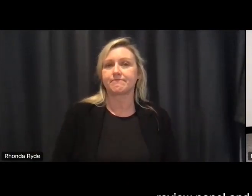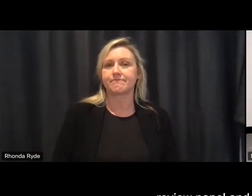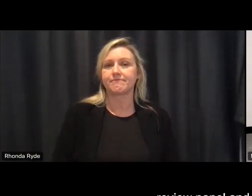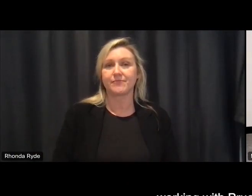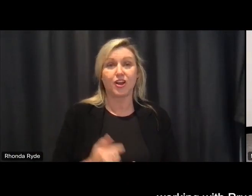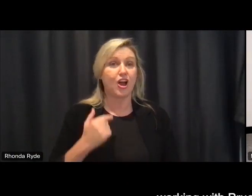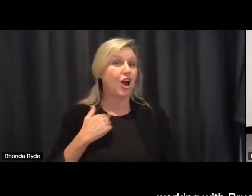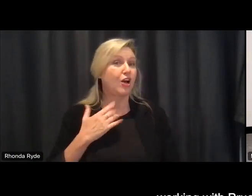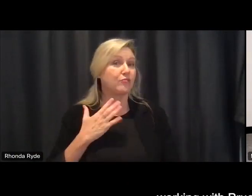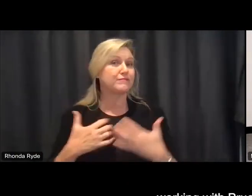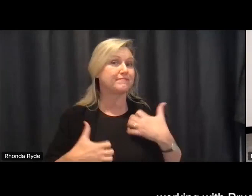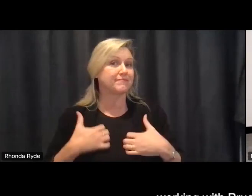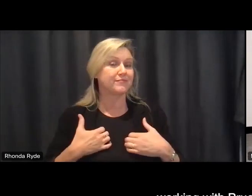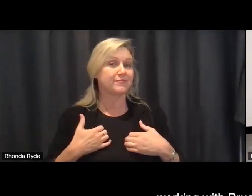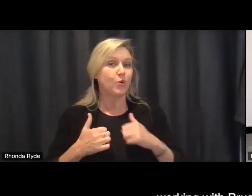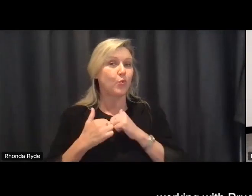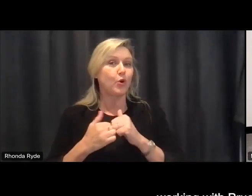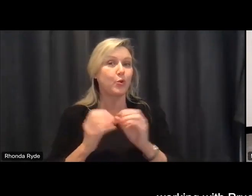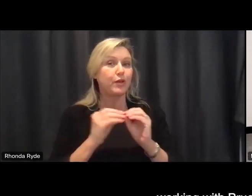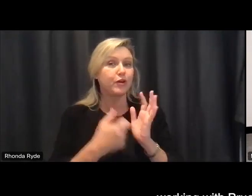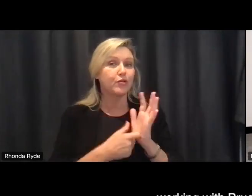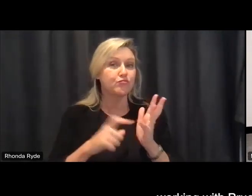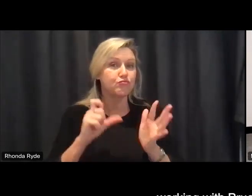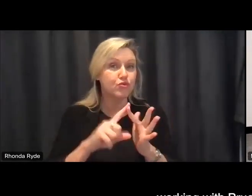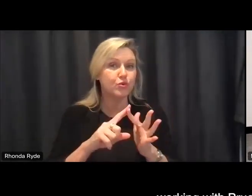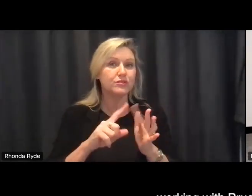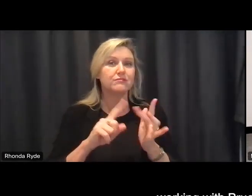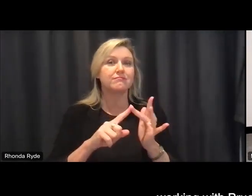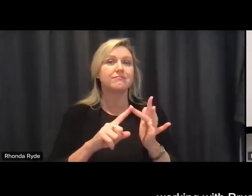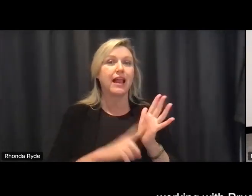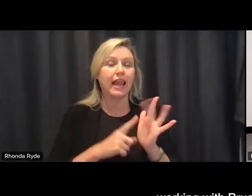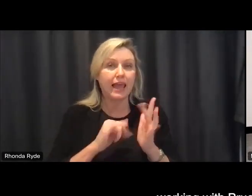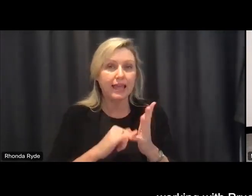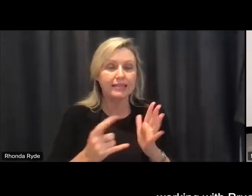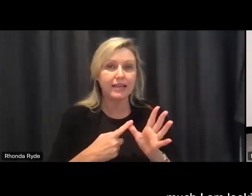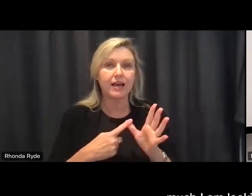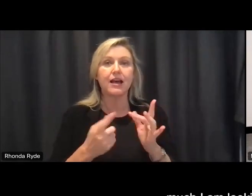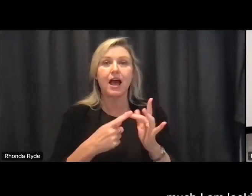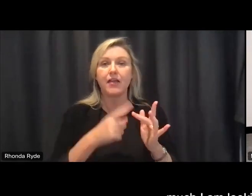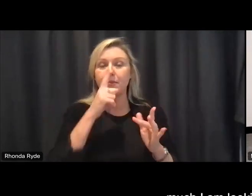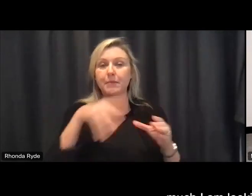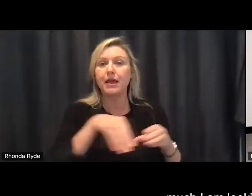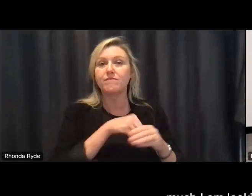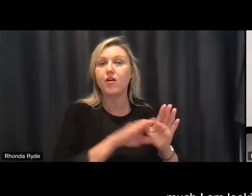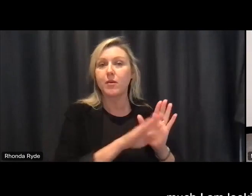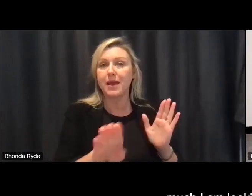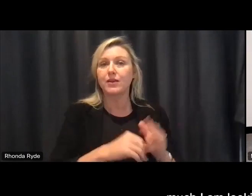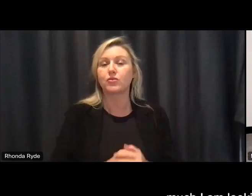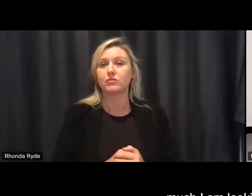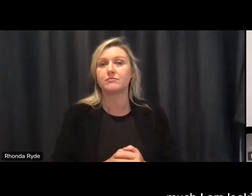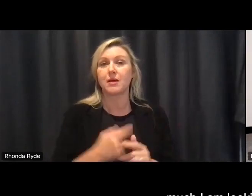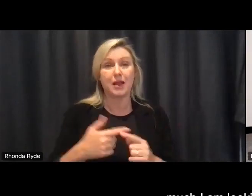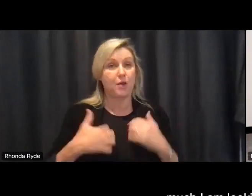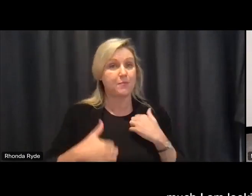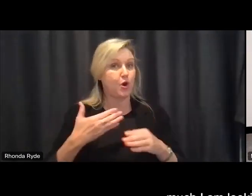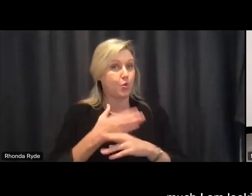to working with bruce lisa and my fellow panel members and also how much i'm looking forward to working with all of you